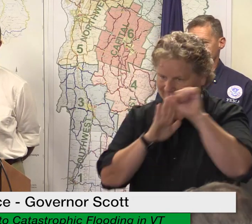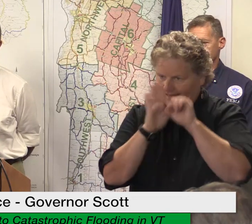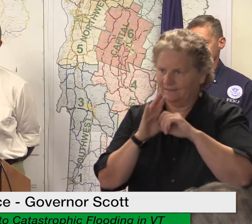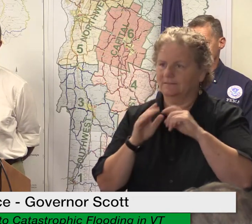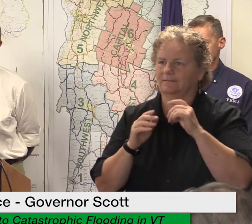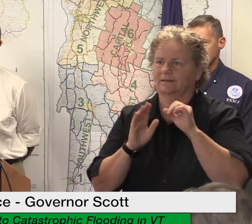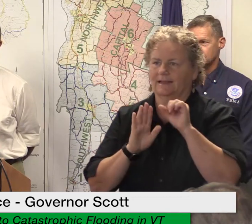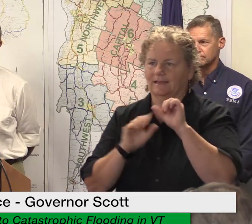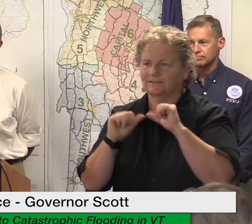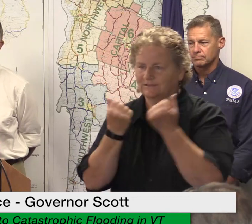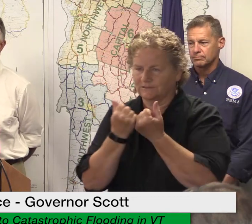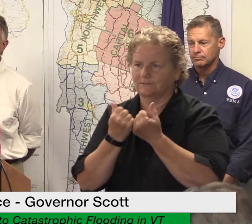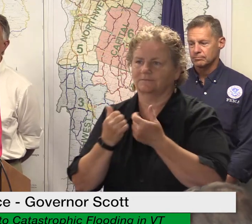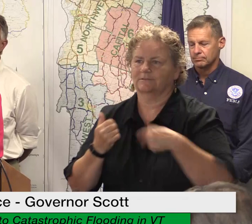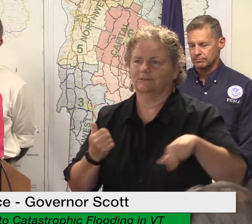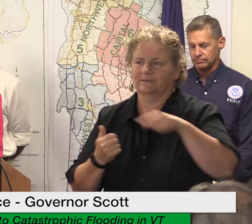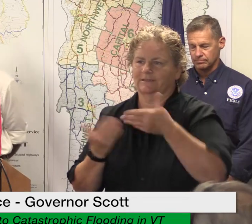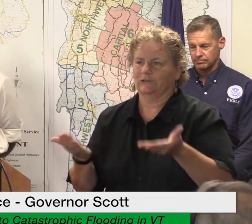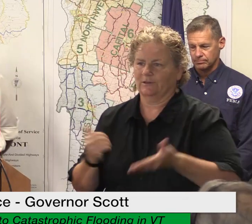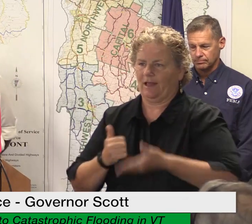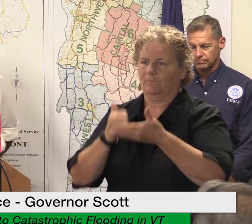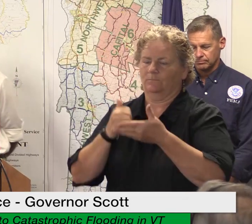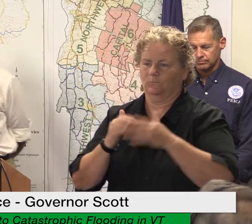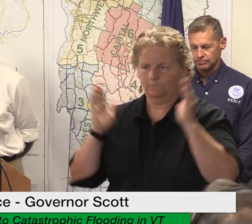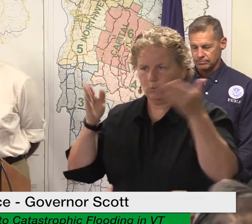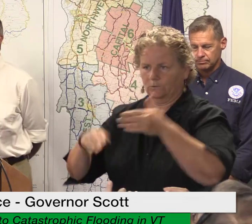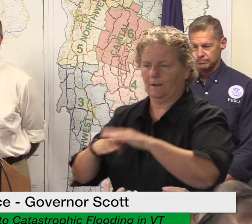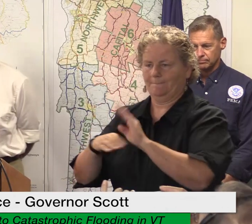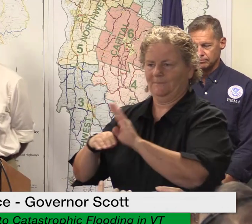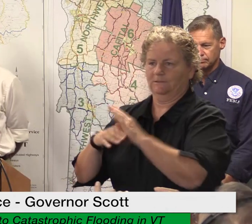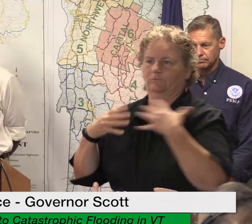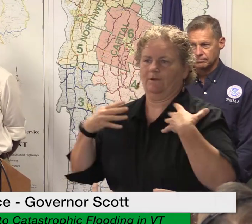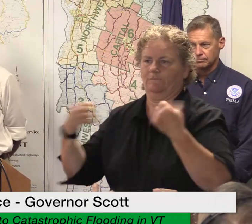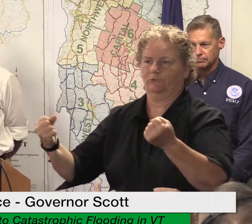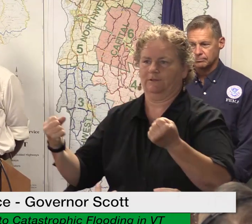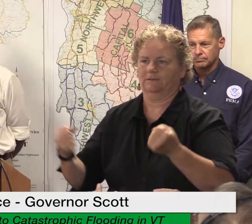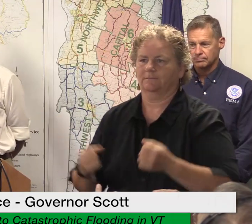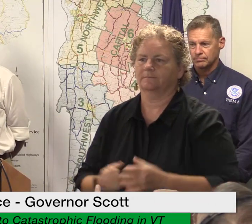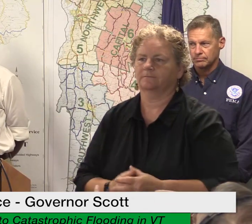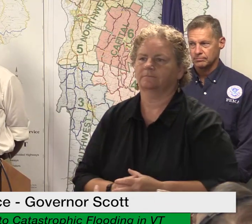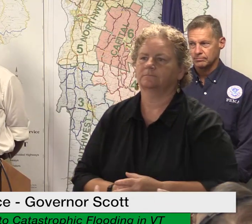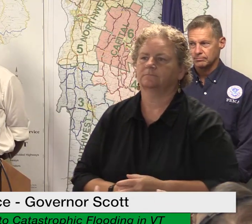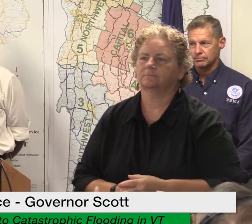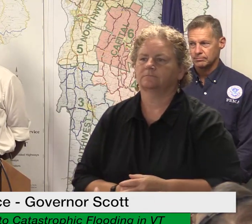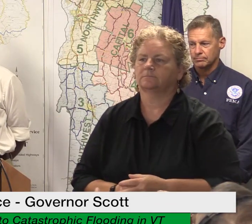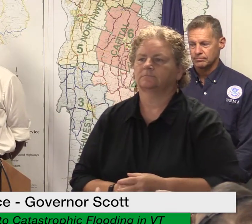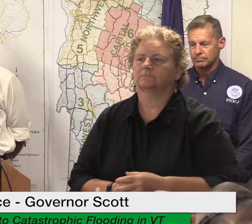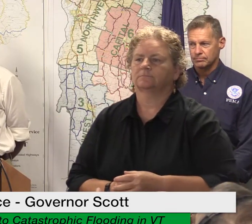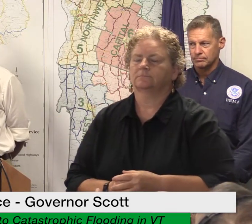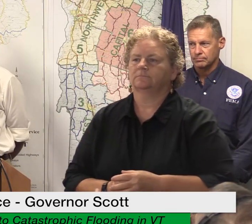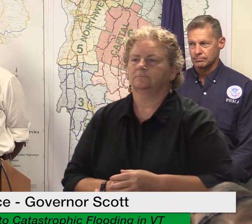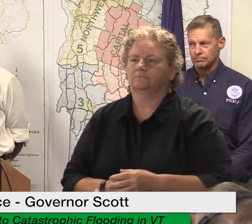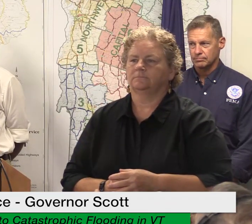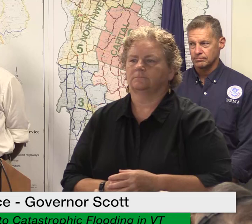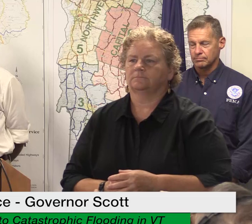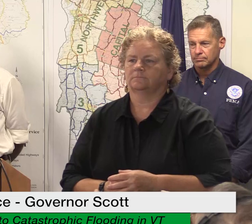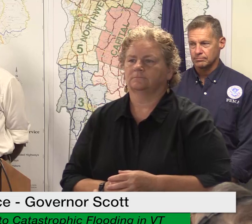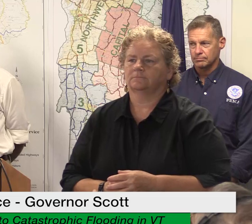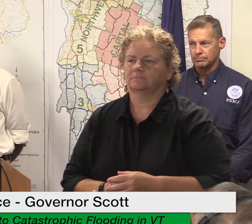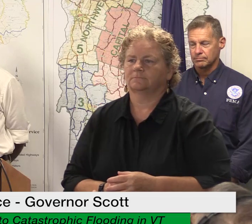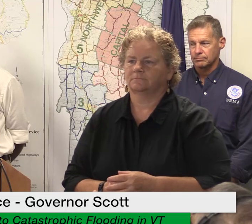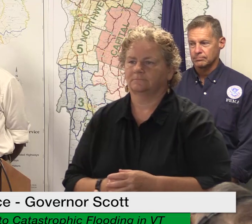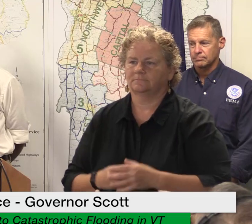to assist our businesses in their recovery efforts we'll continue to do this in the days weeks and months